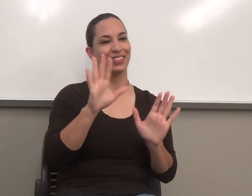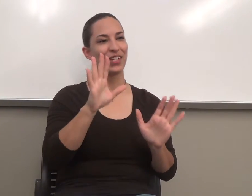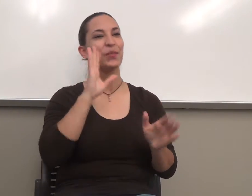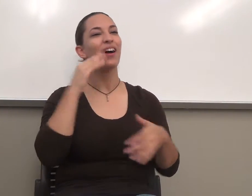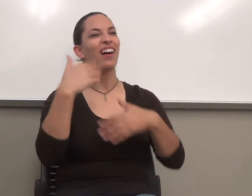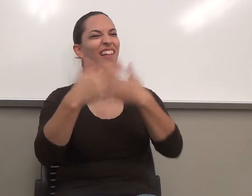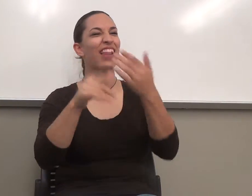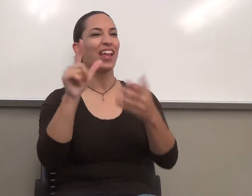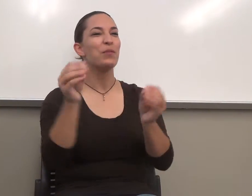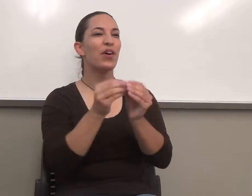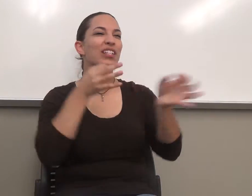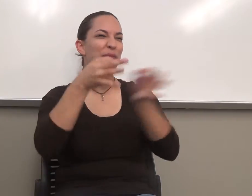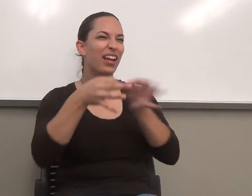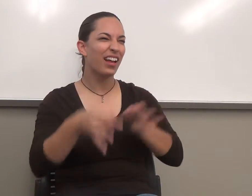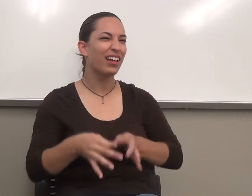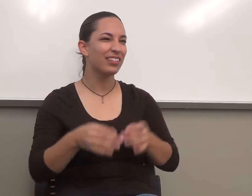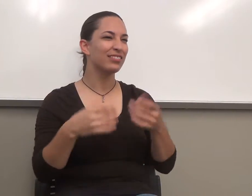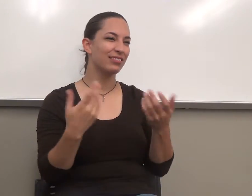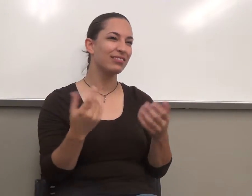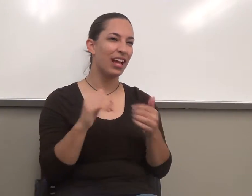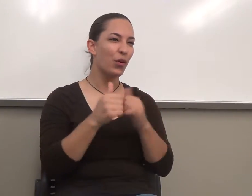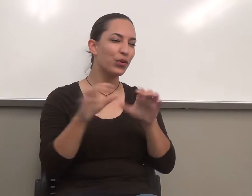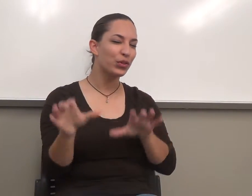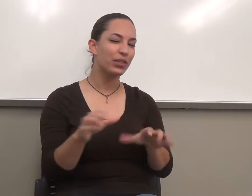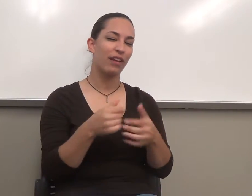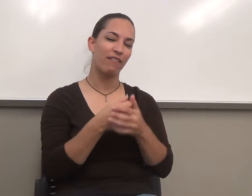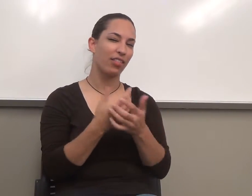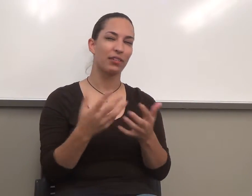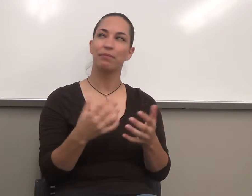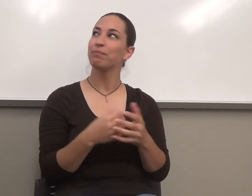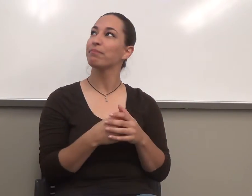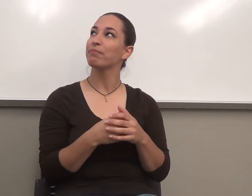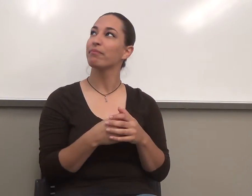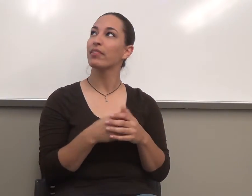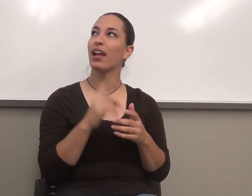And this is where I was talking about the drafting and revising.